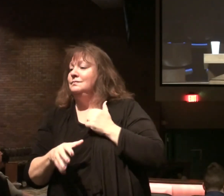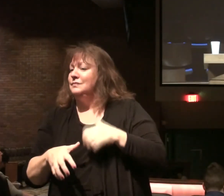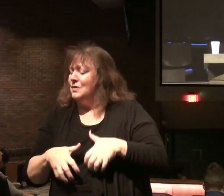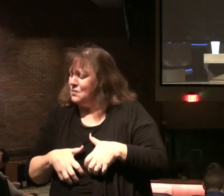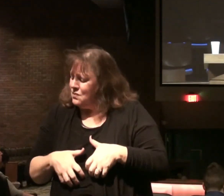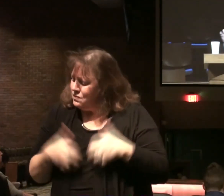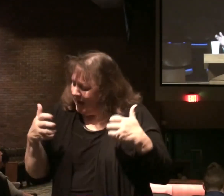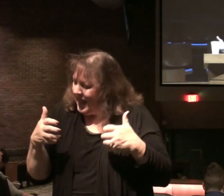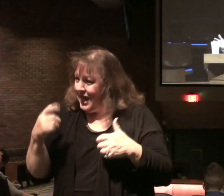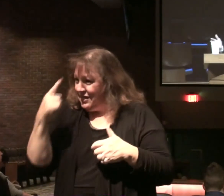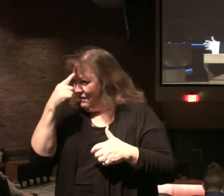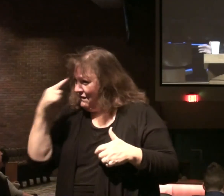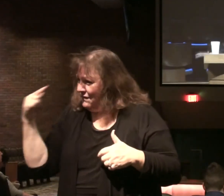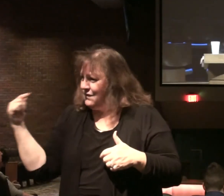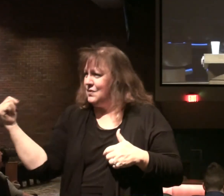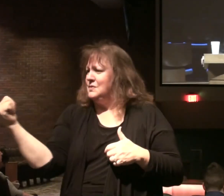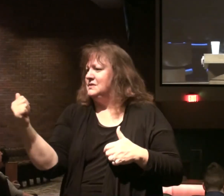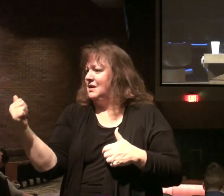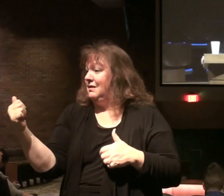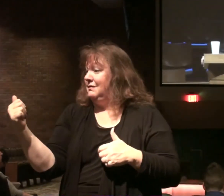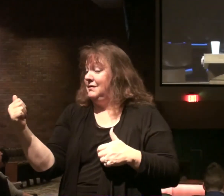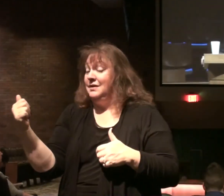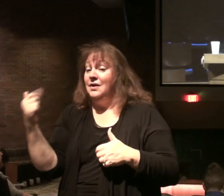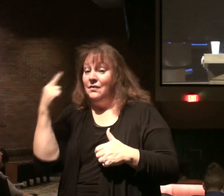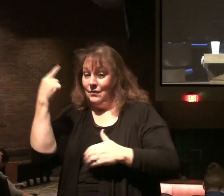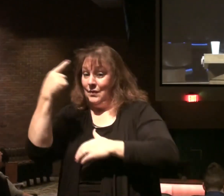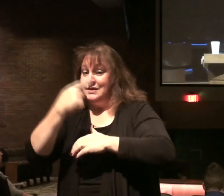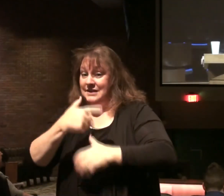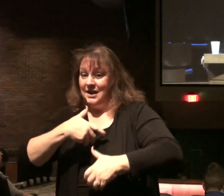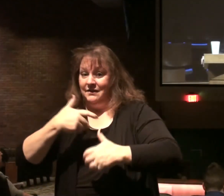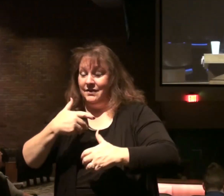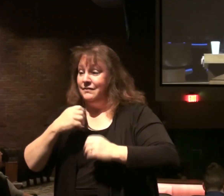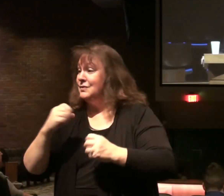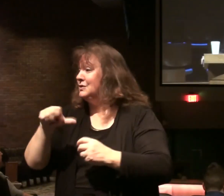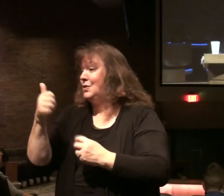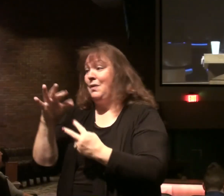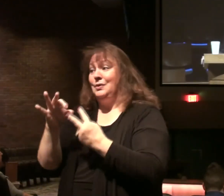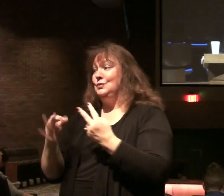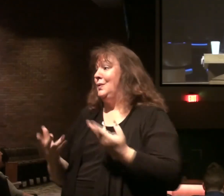Wrath for yourself. In the day of wrath. There are no alternatives.